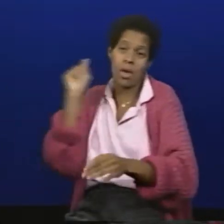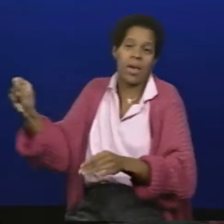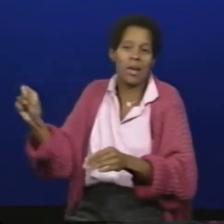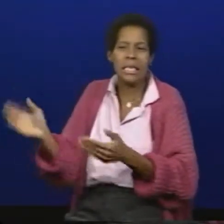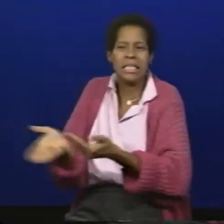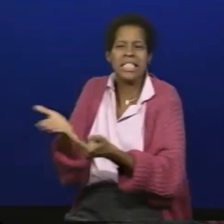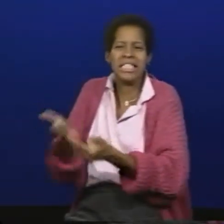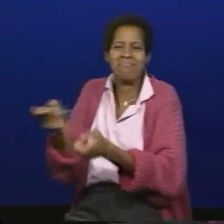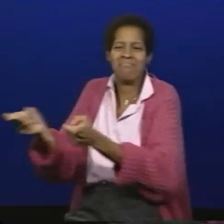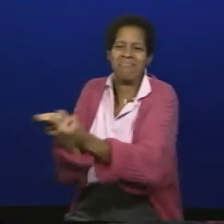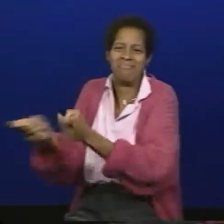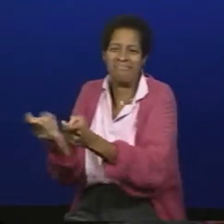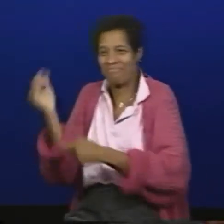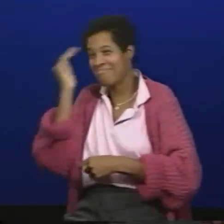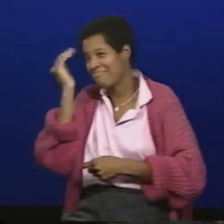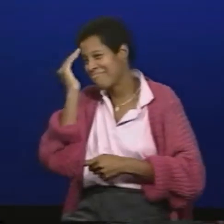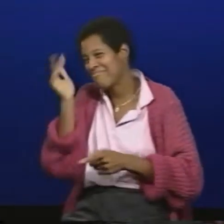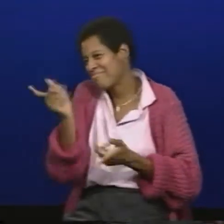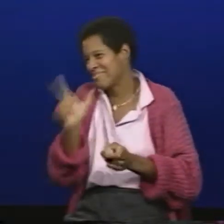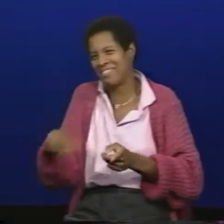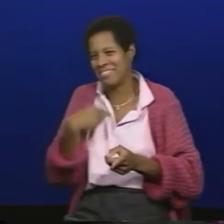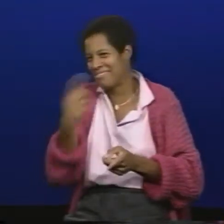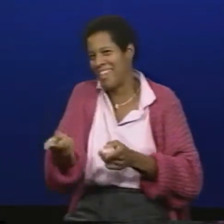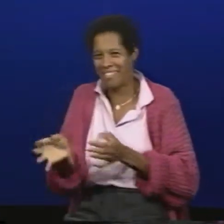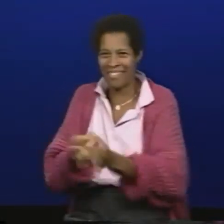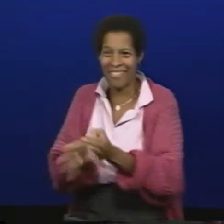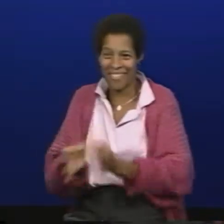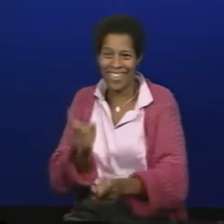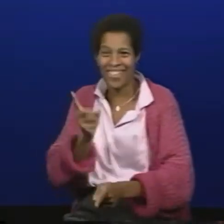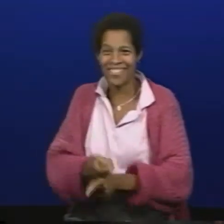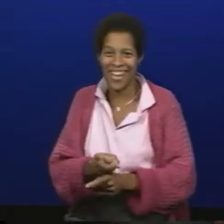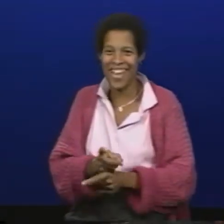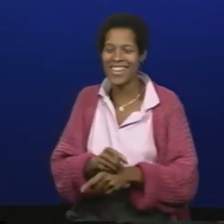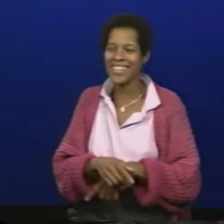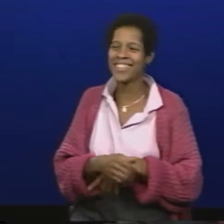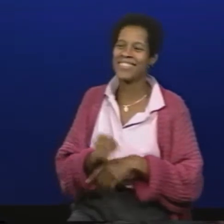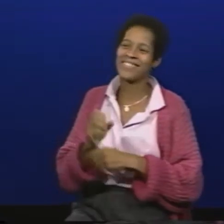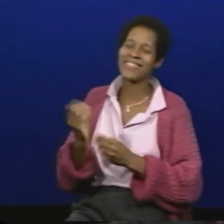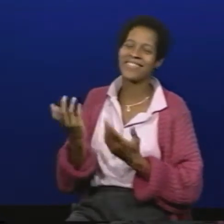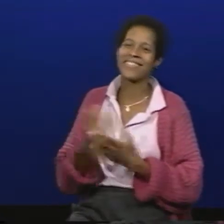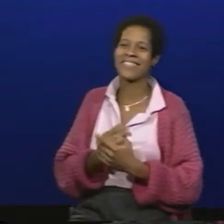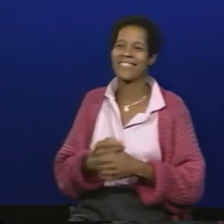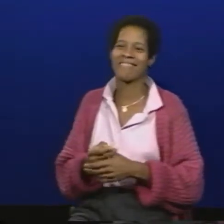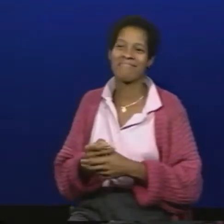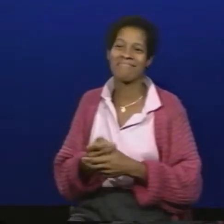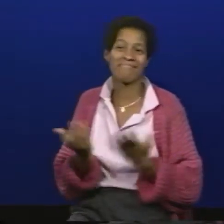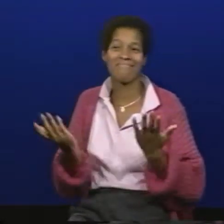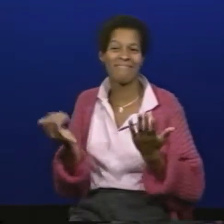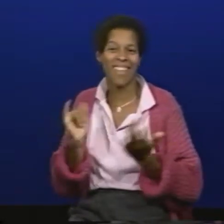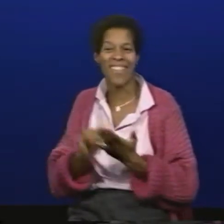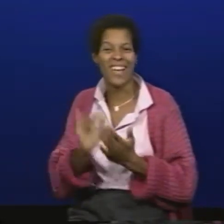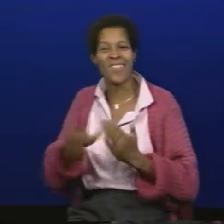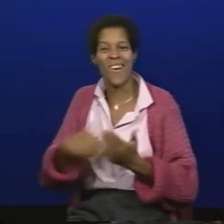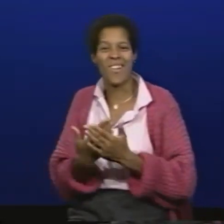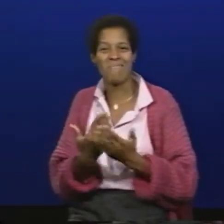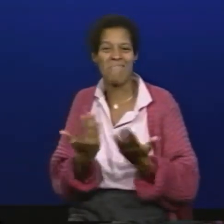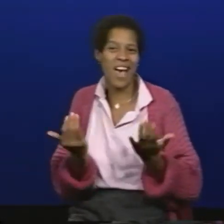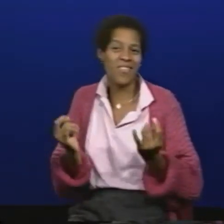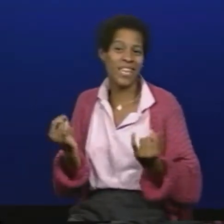them something if they don't like it I can just give them an F if they argue with me and don't do the appropriate thing so I don't have to worry about it